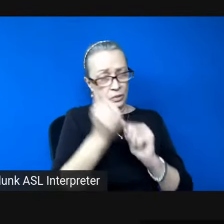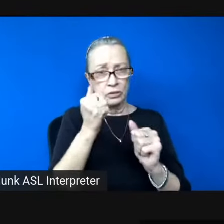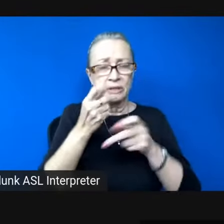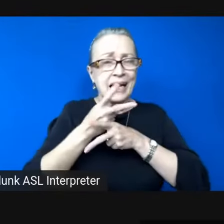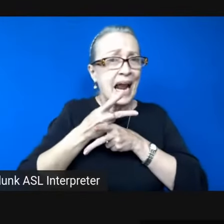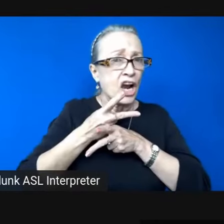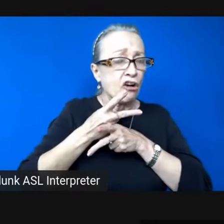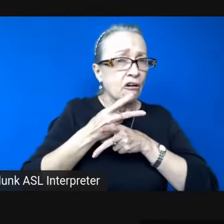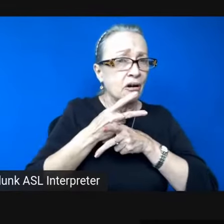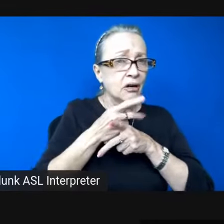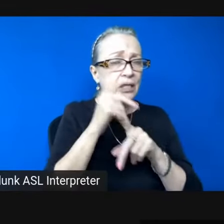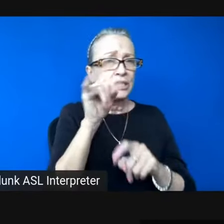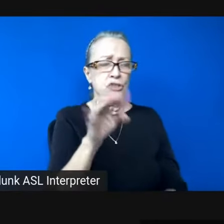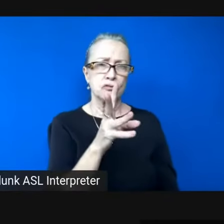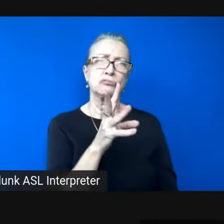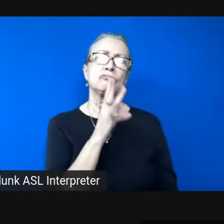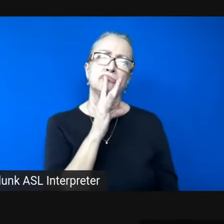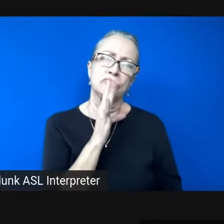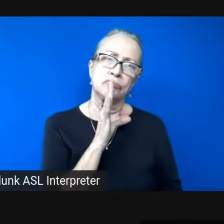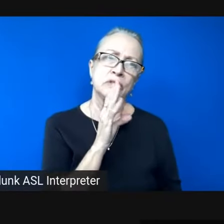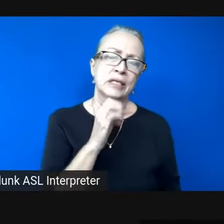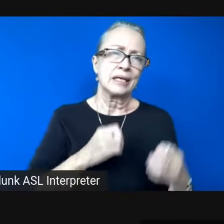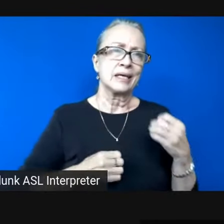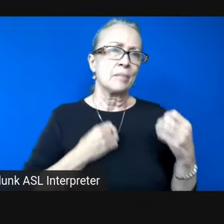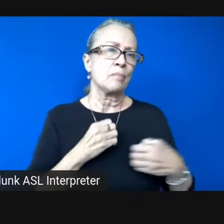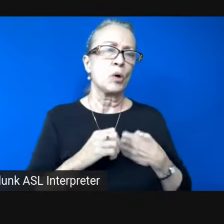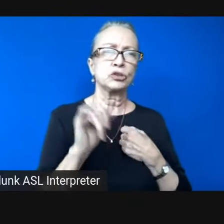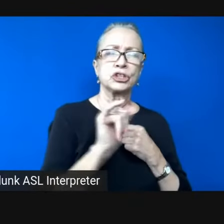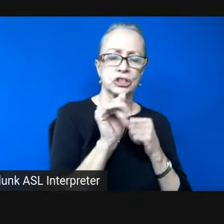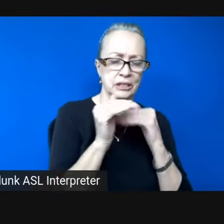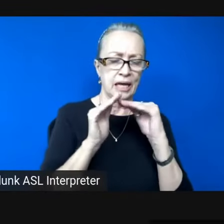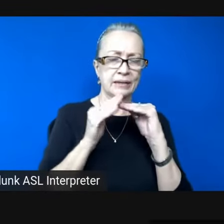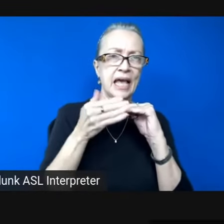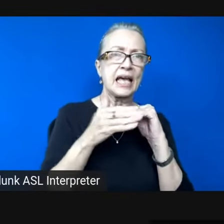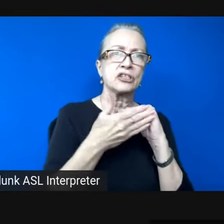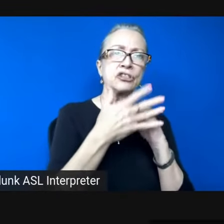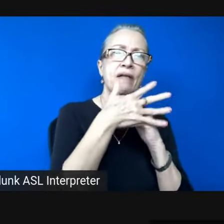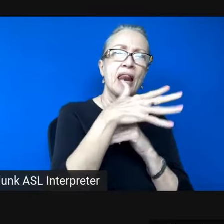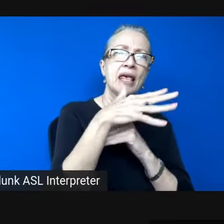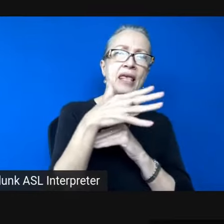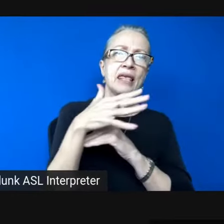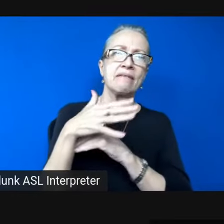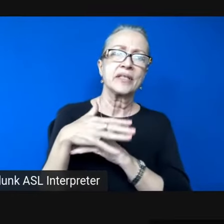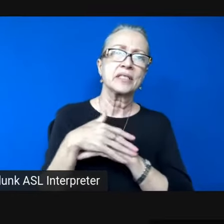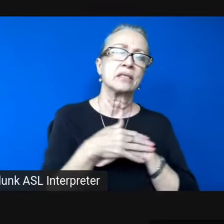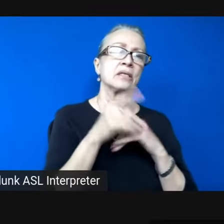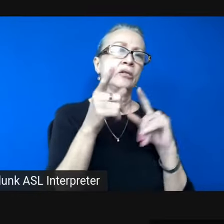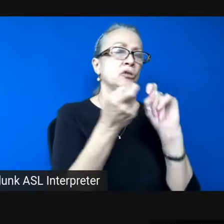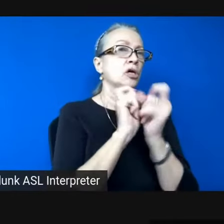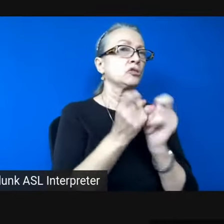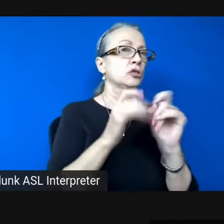articulated emotions like the edges of leaves adjusting your breath to the